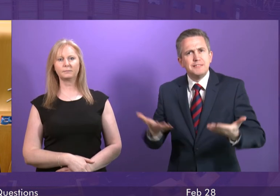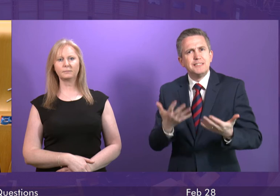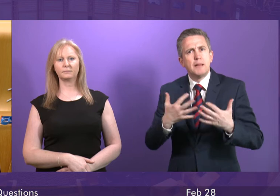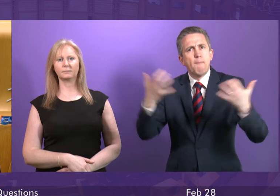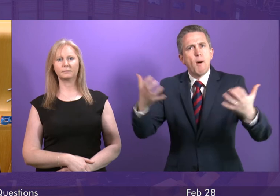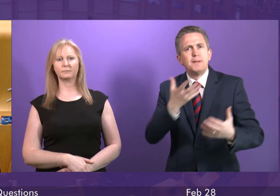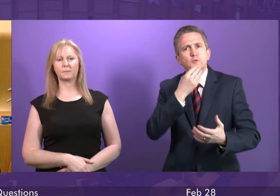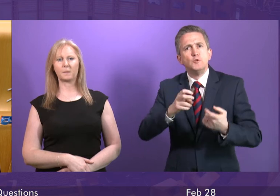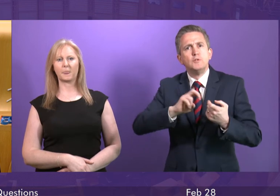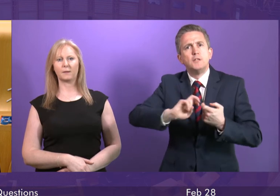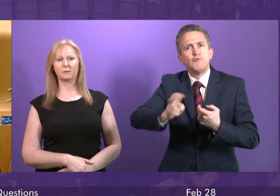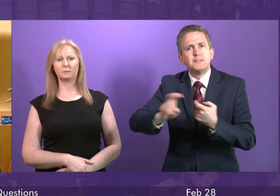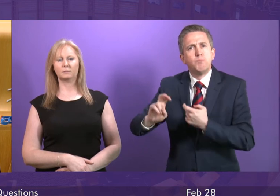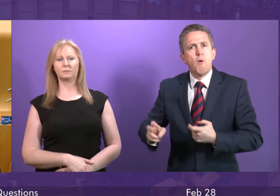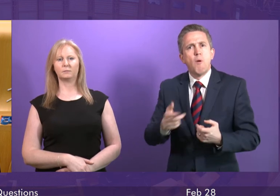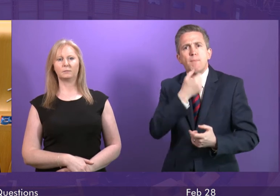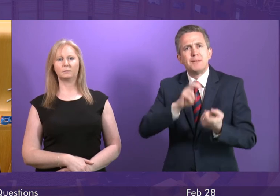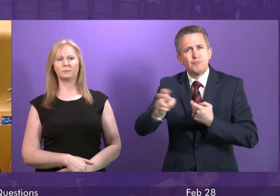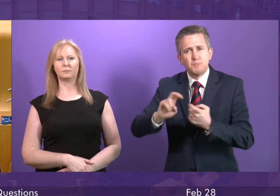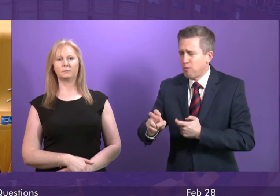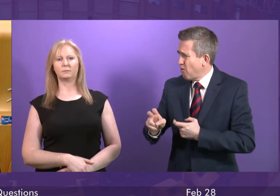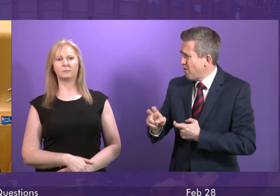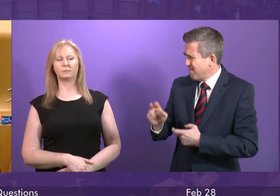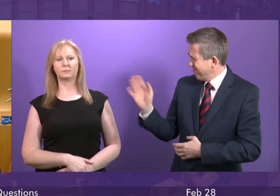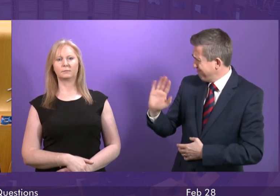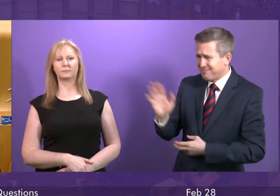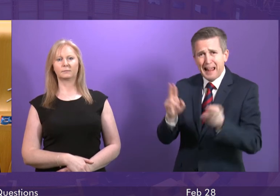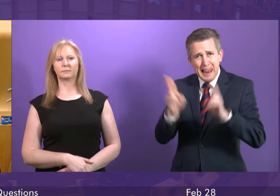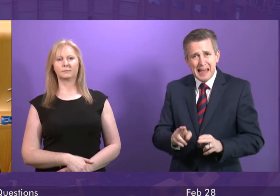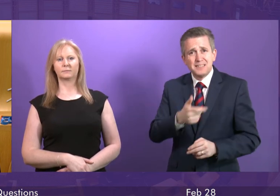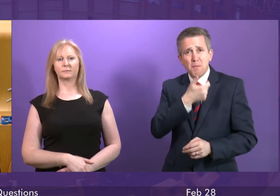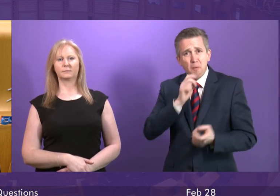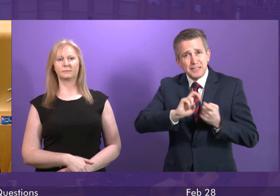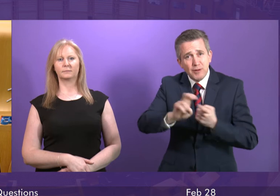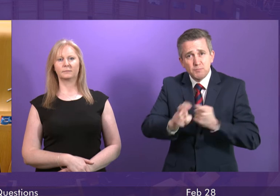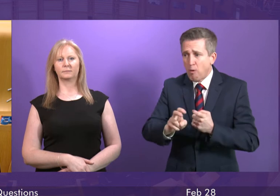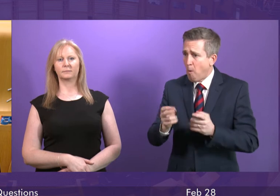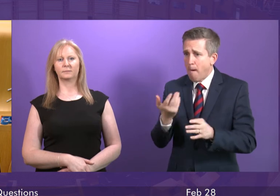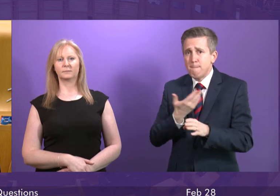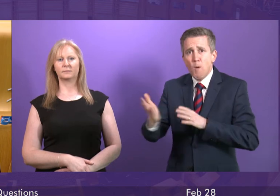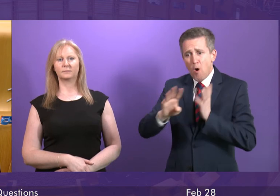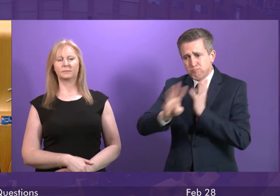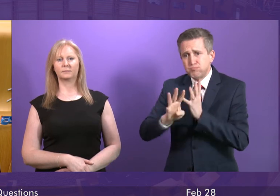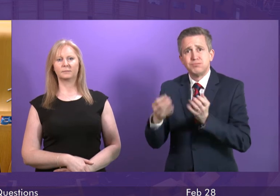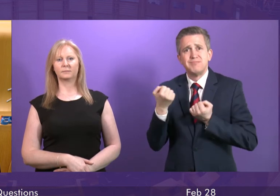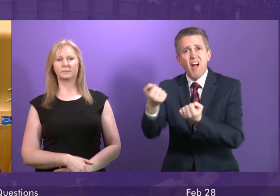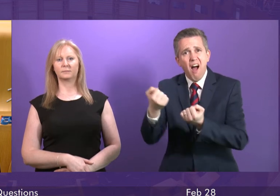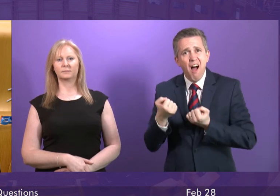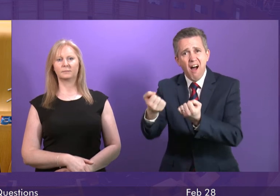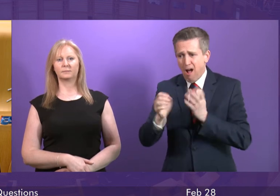seeing a shift away from public transport use and toward car use. So it is not working. And the First Minister also says